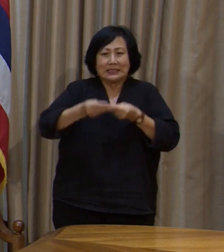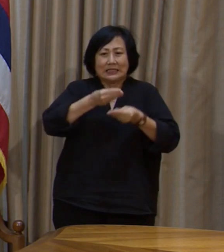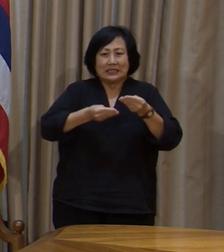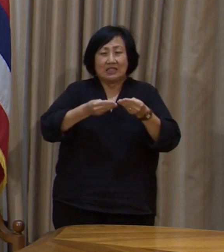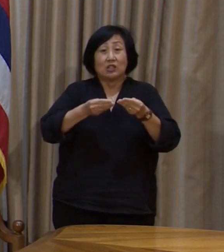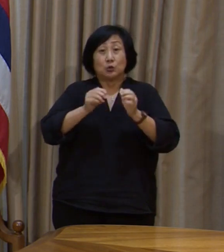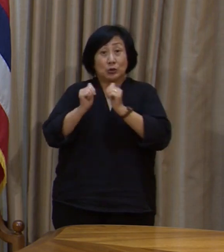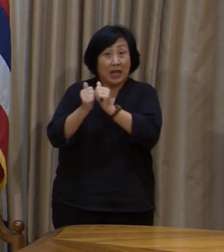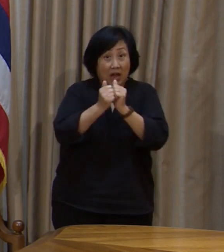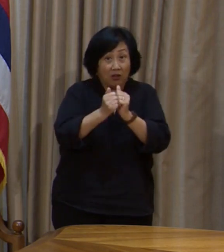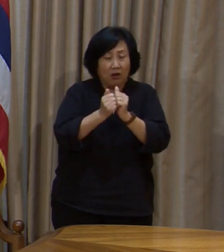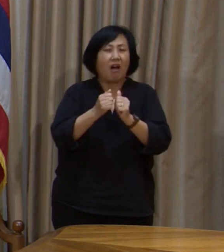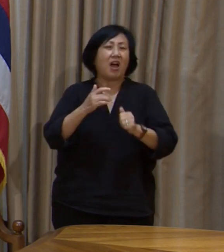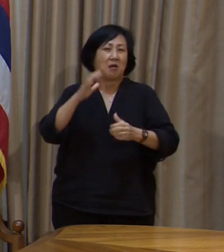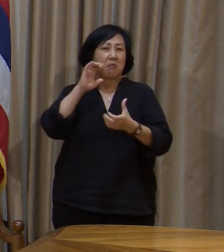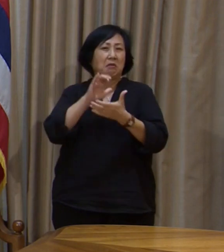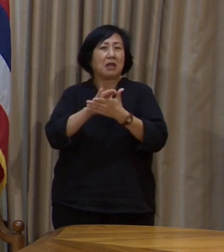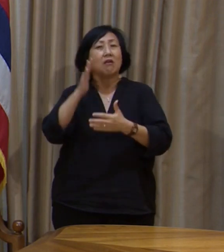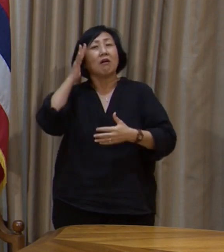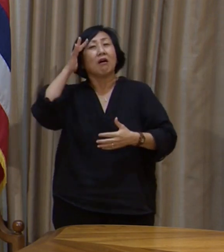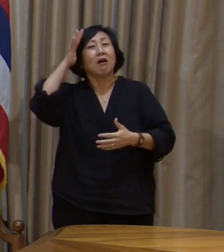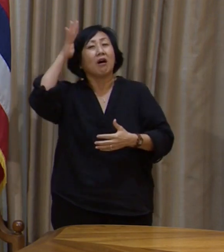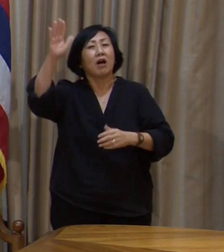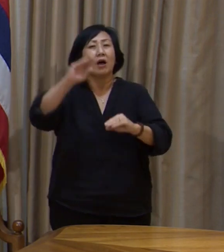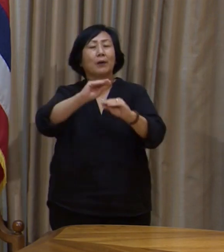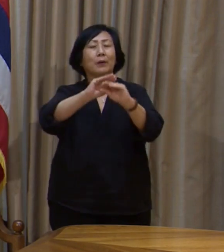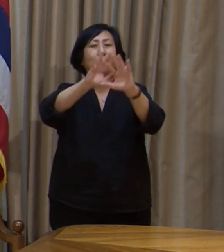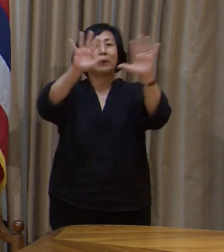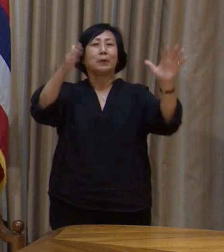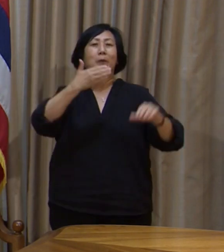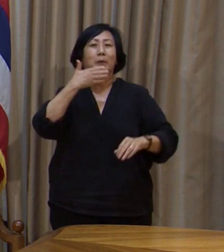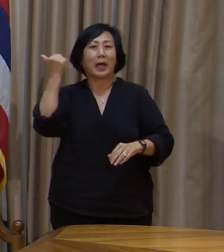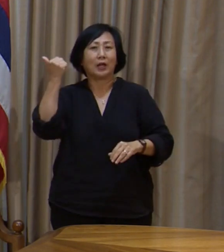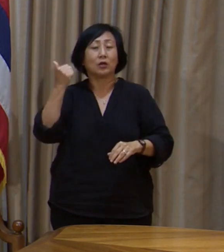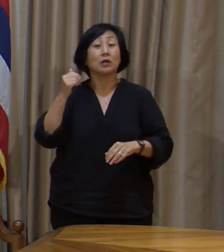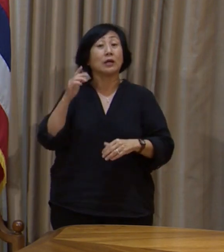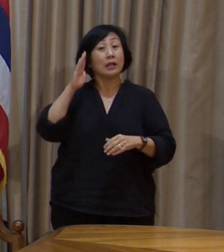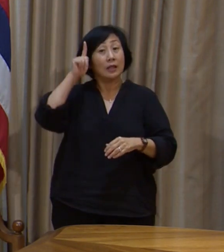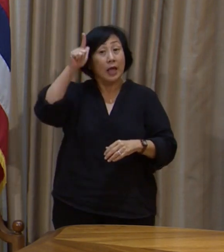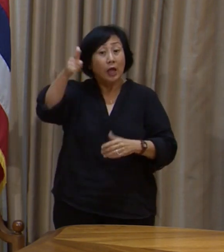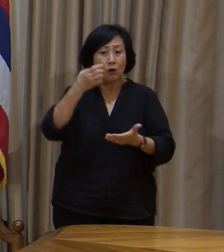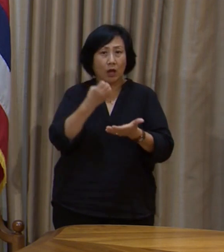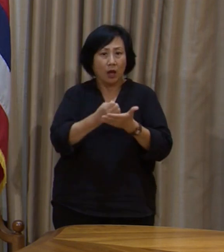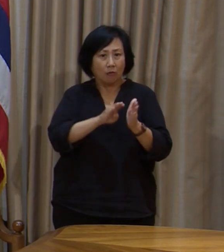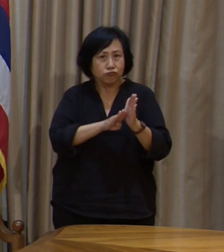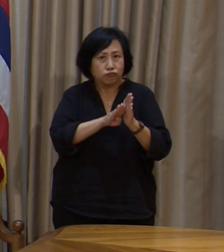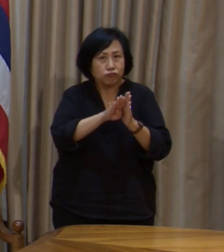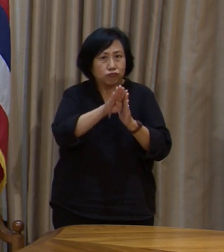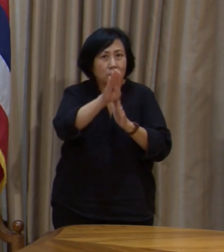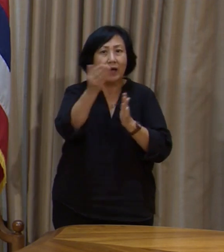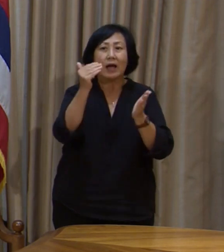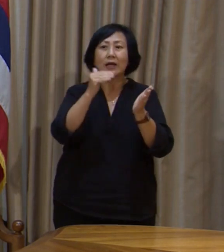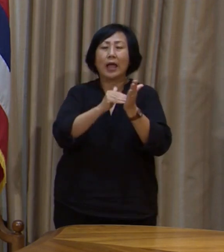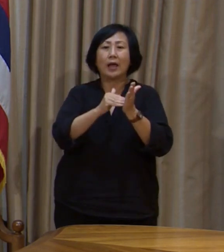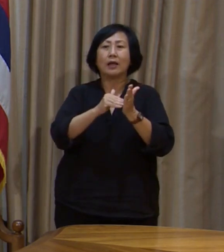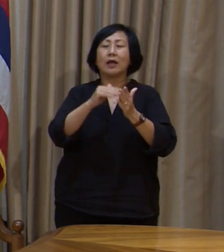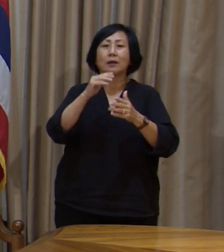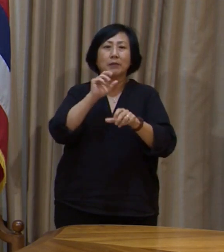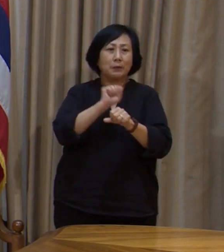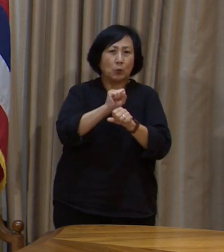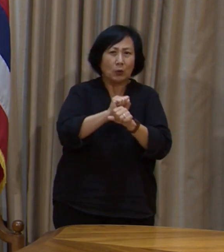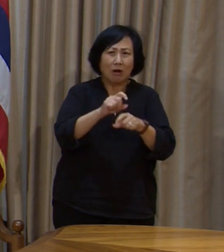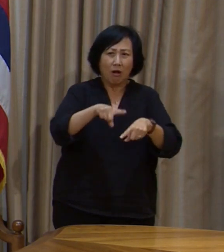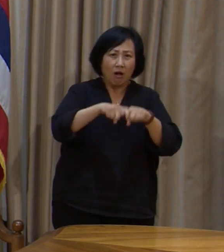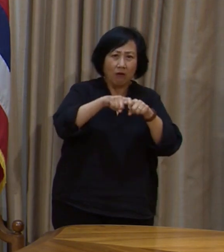we will get to a brighter day when we can revive our economy and get everyone back to working.